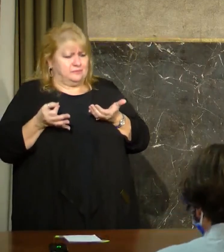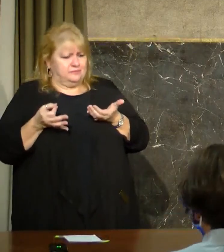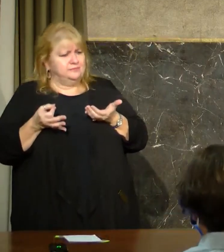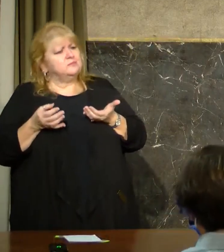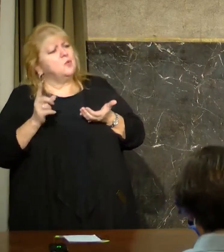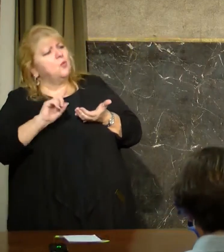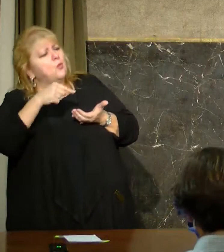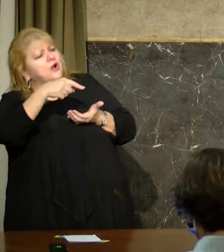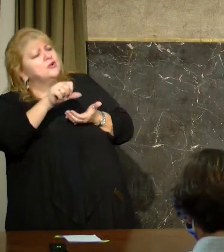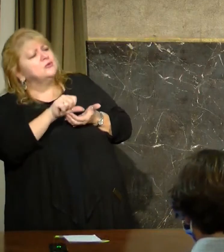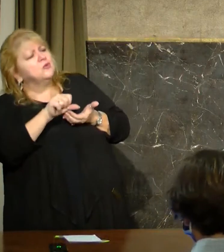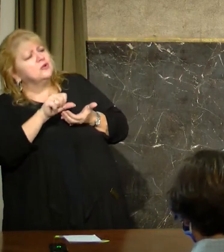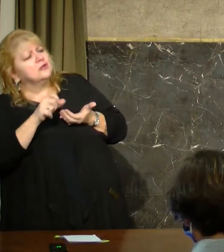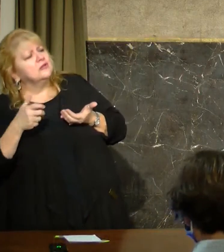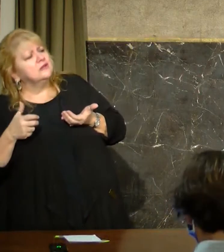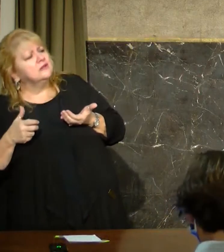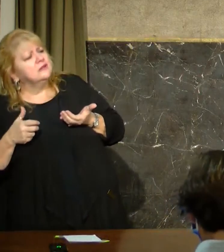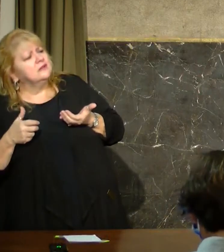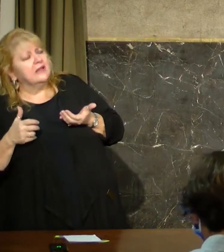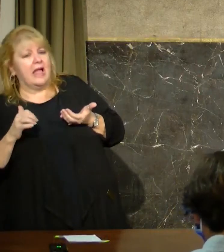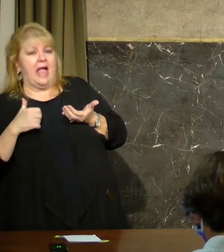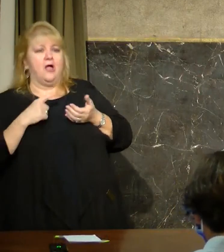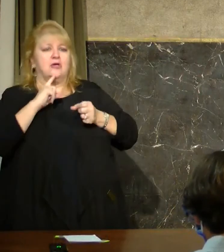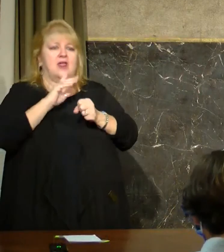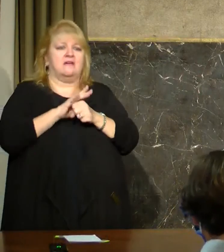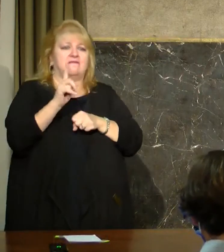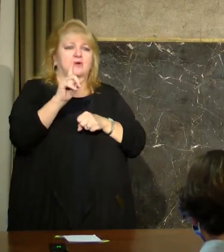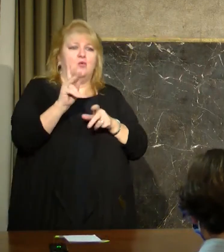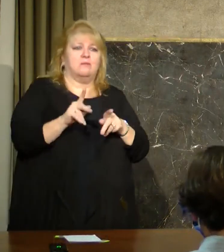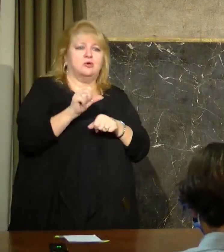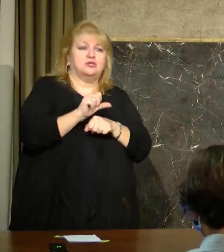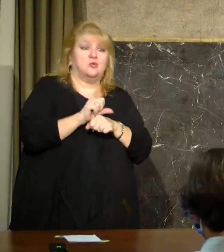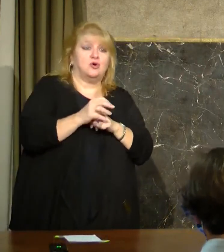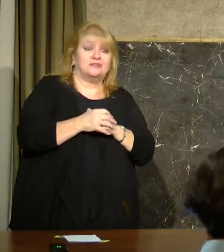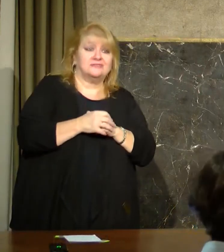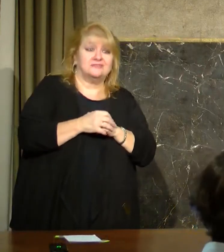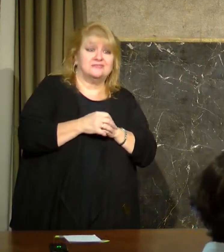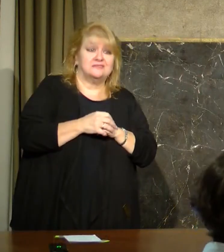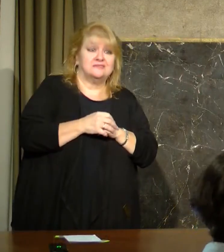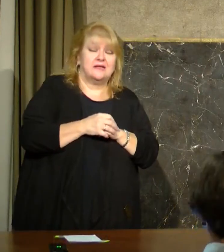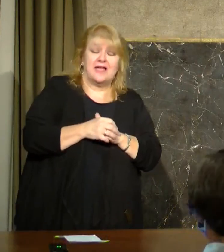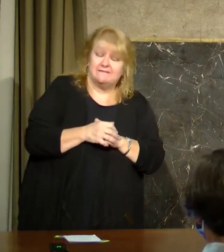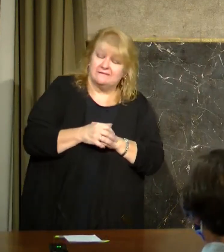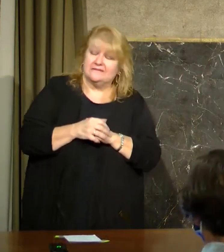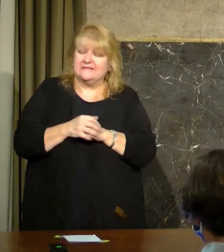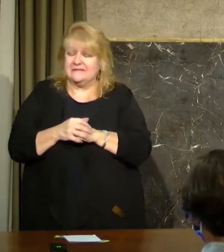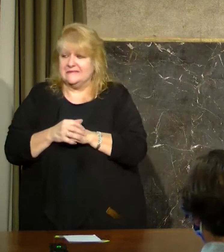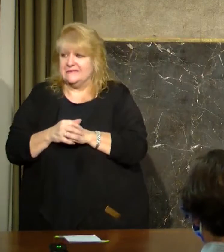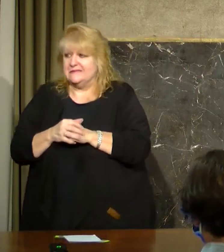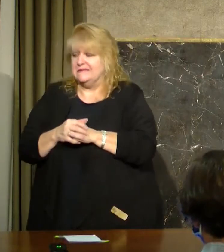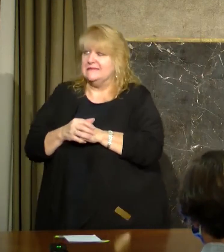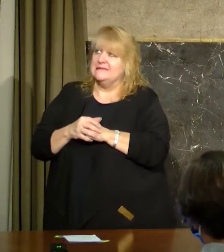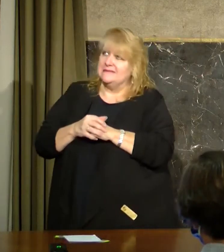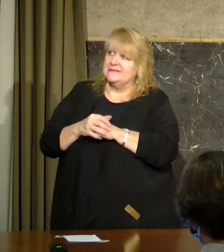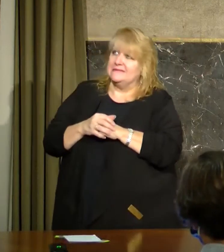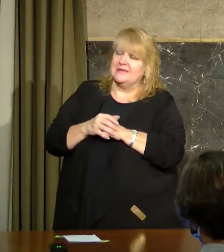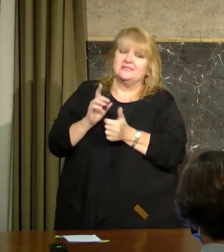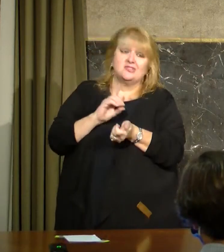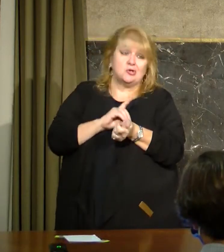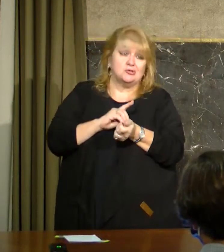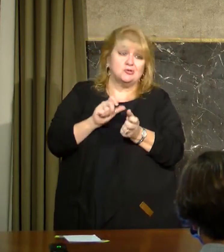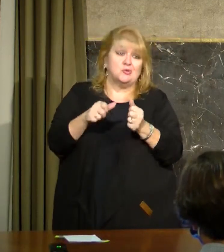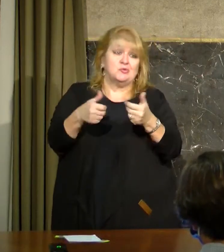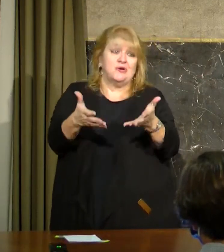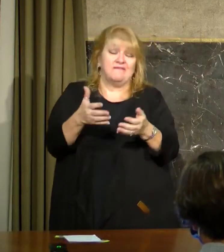work, you know, like how would I perform? You know, at the end of the day, I think providers of vaccine